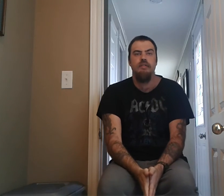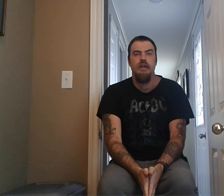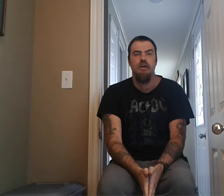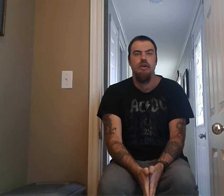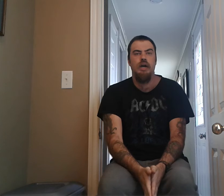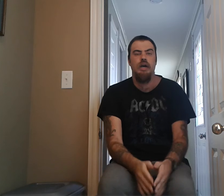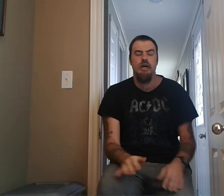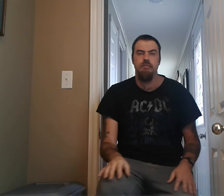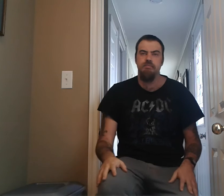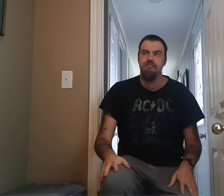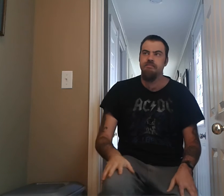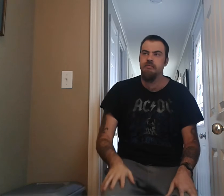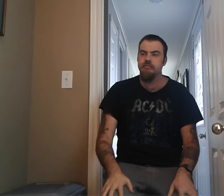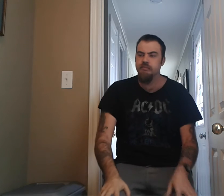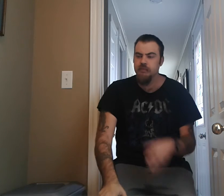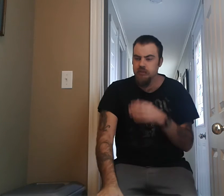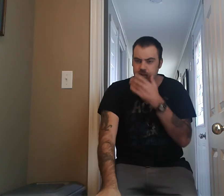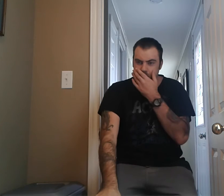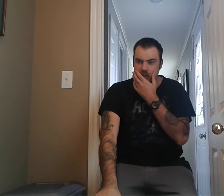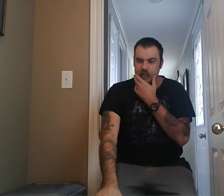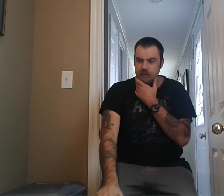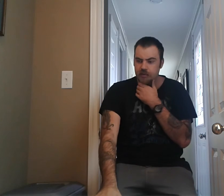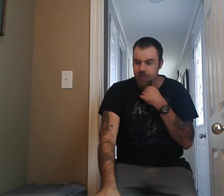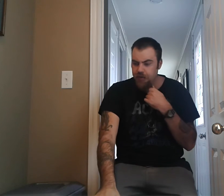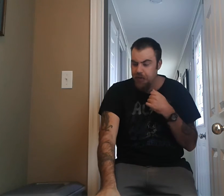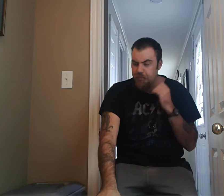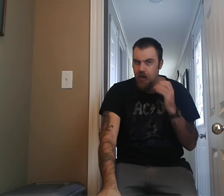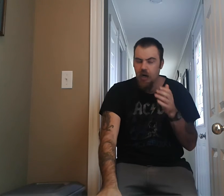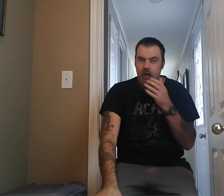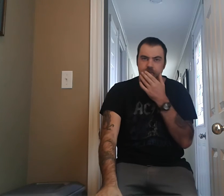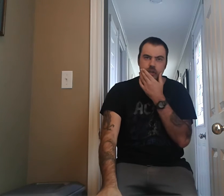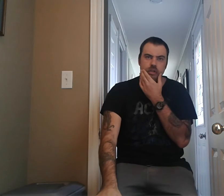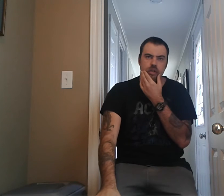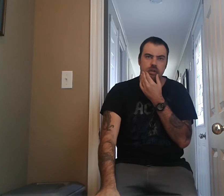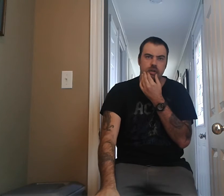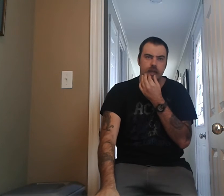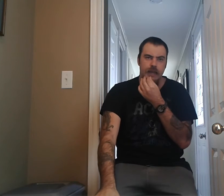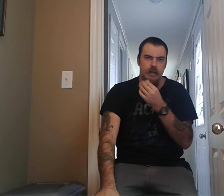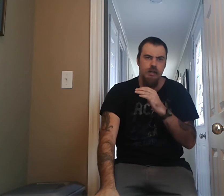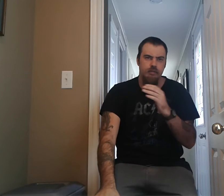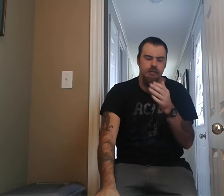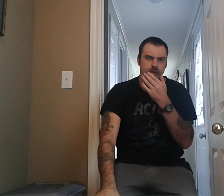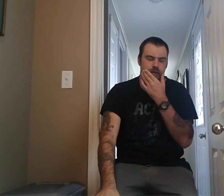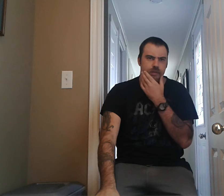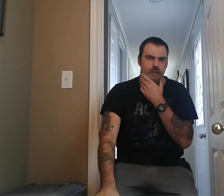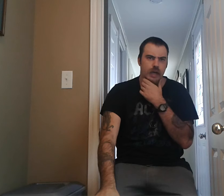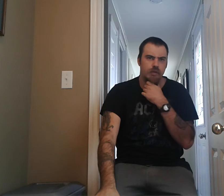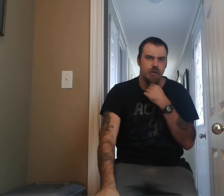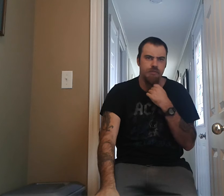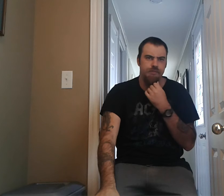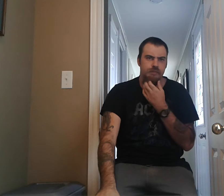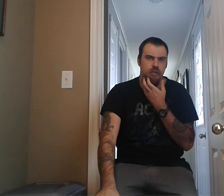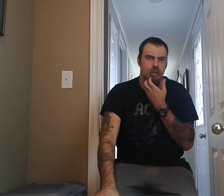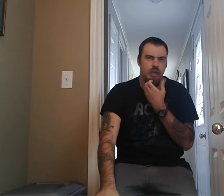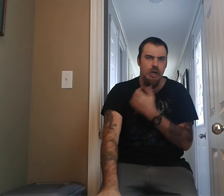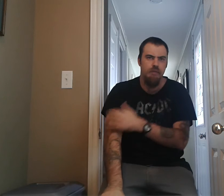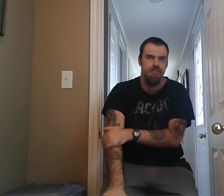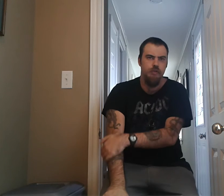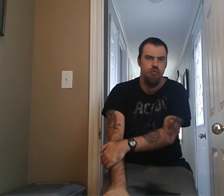became a very popular hit of theirs off this album. So, really